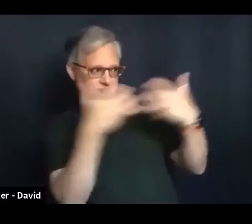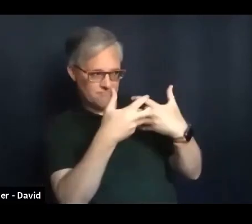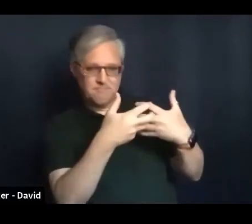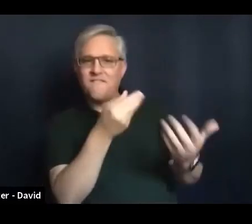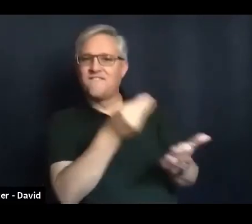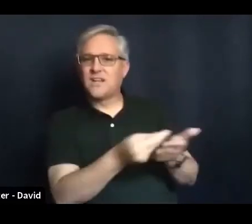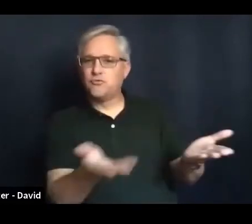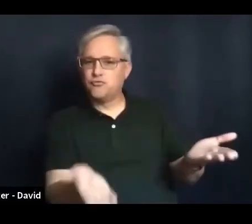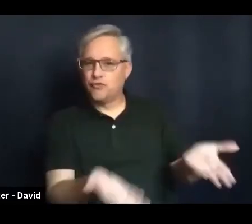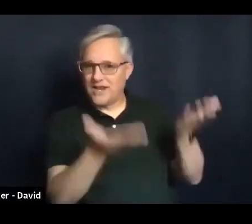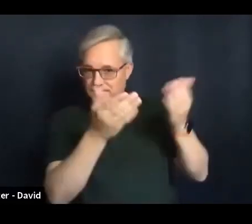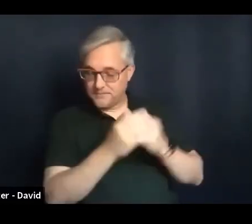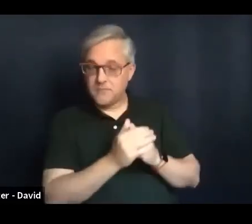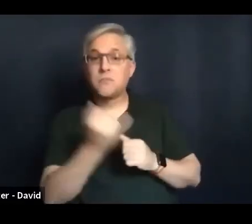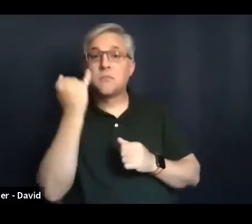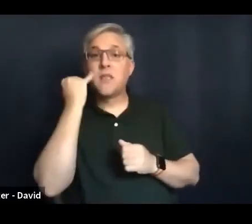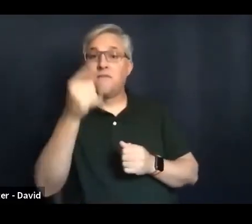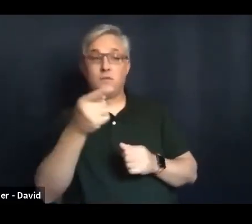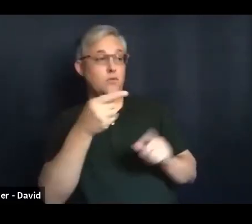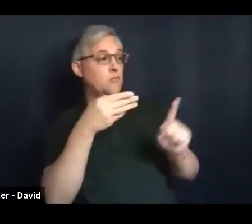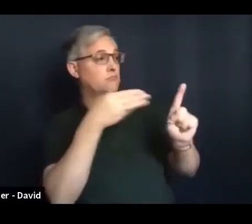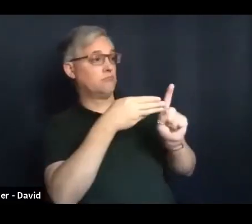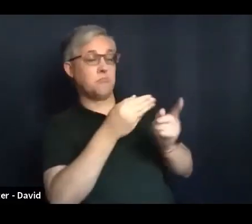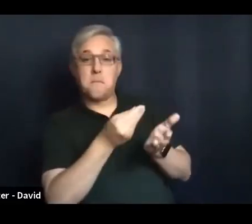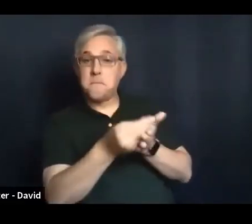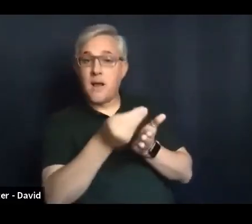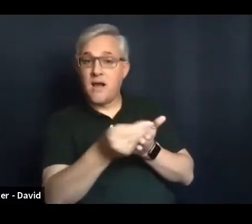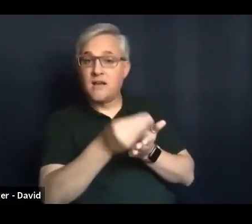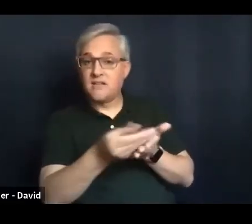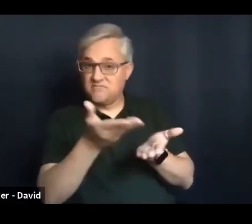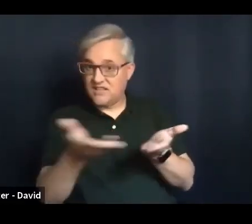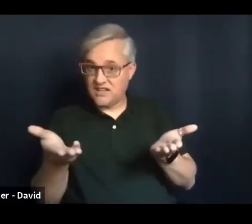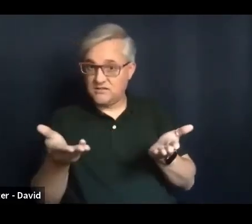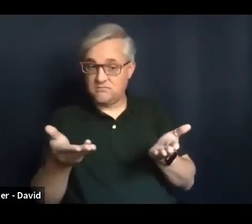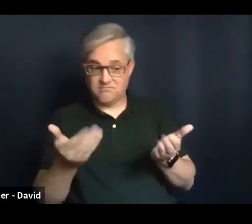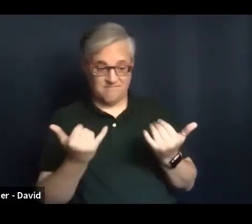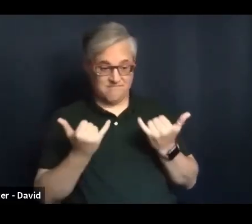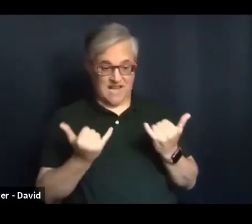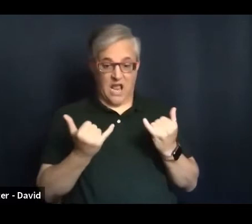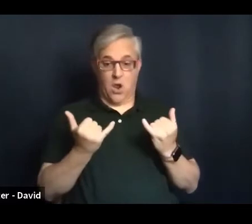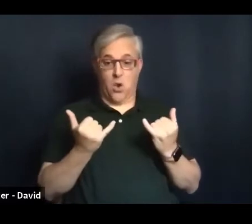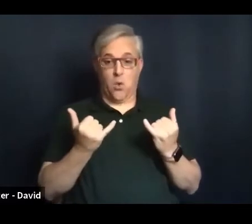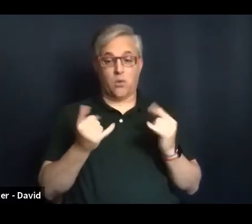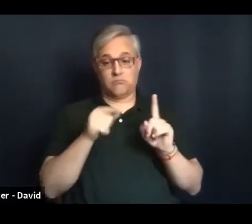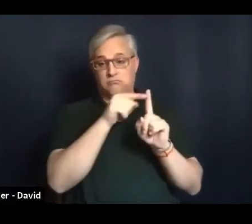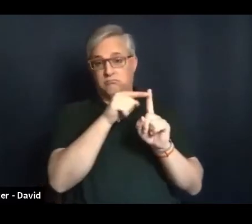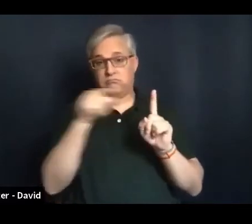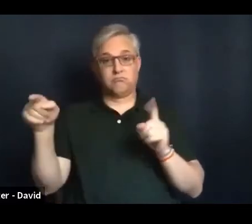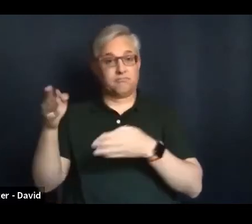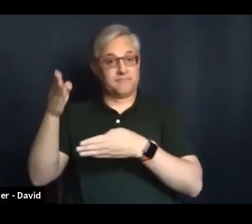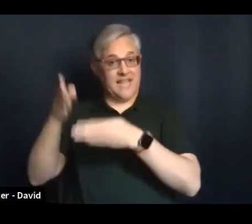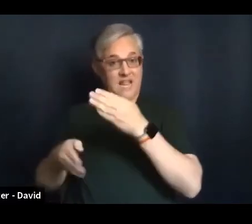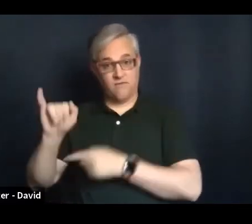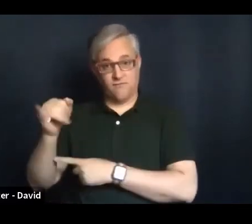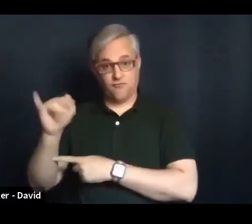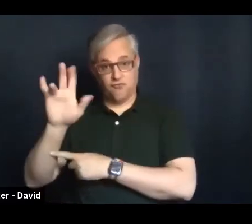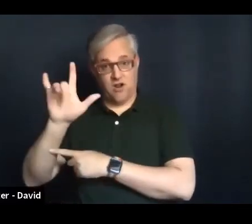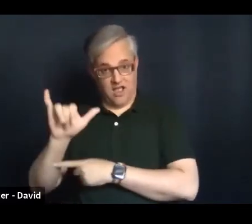now through the end of July, he will donate 25% of those sales to Holy